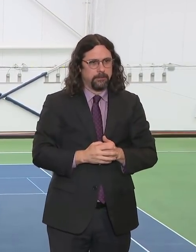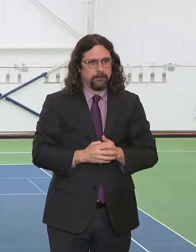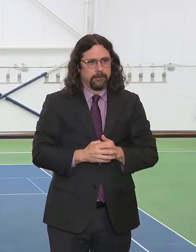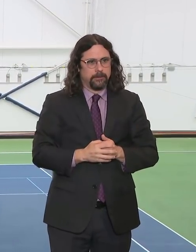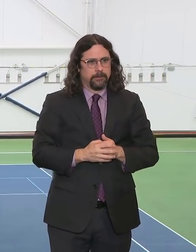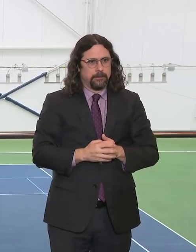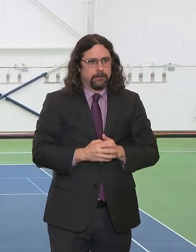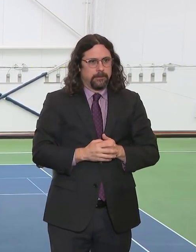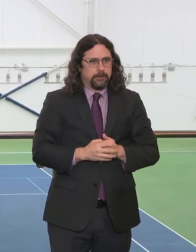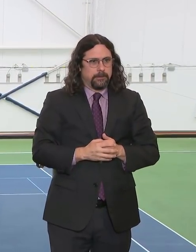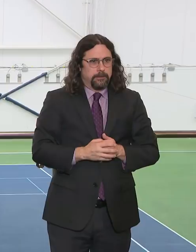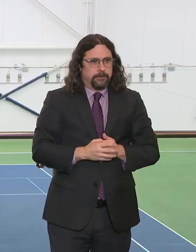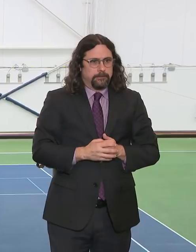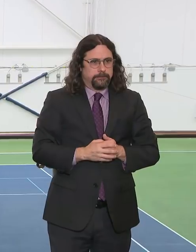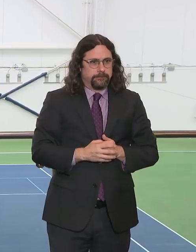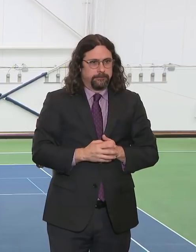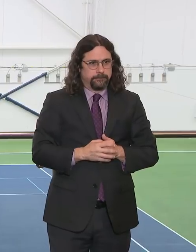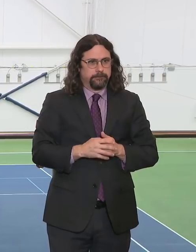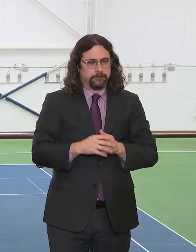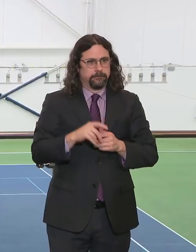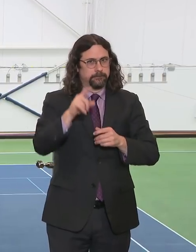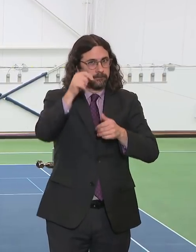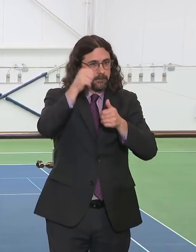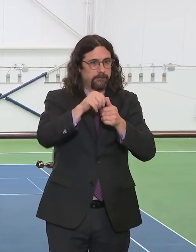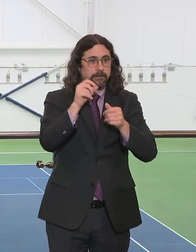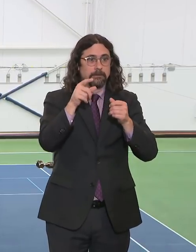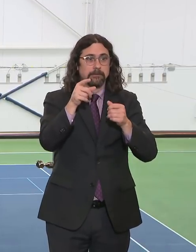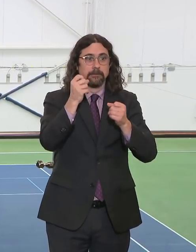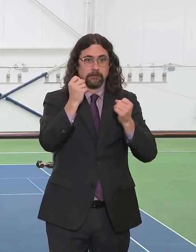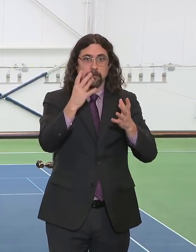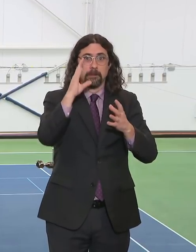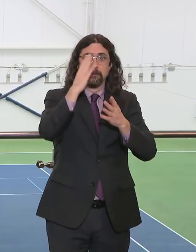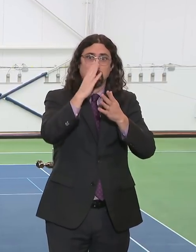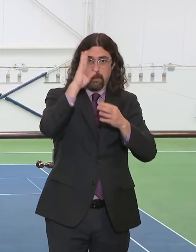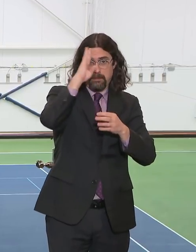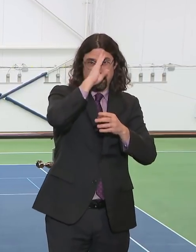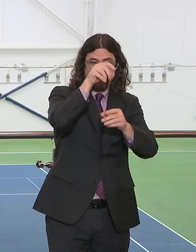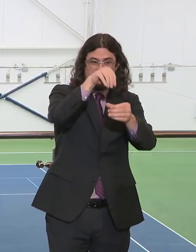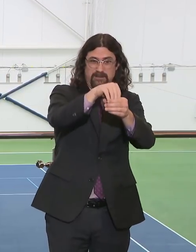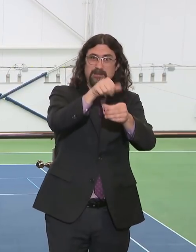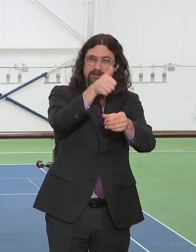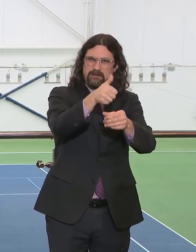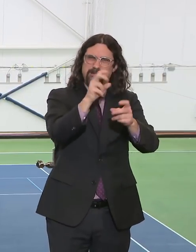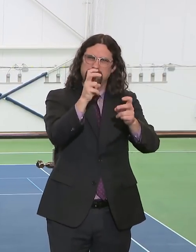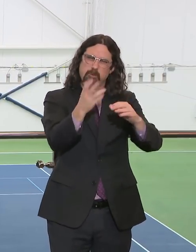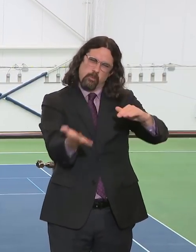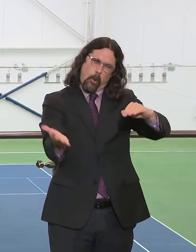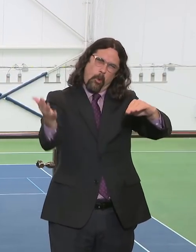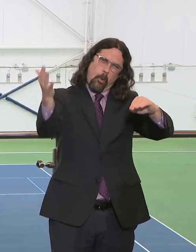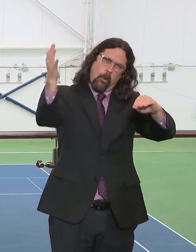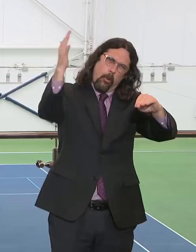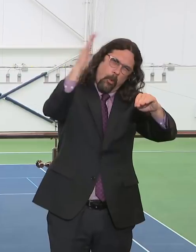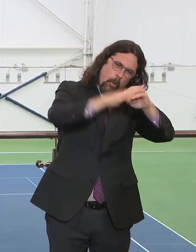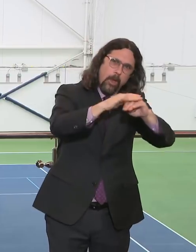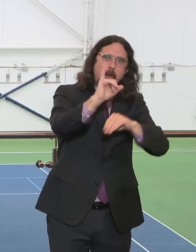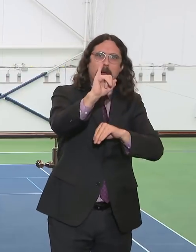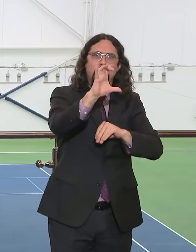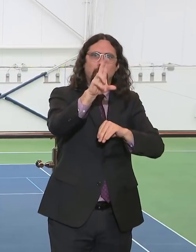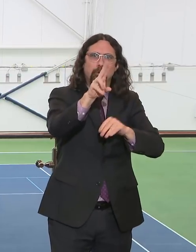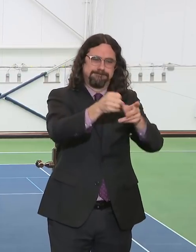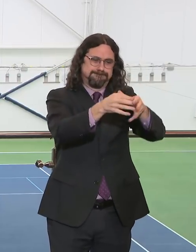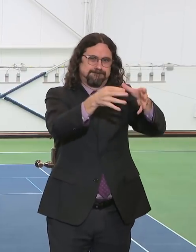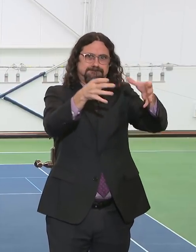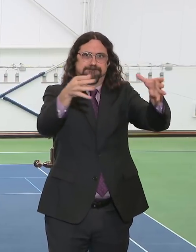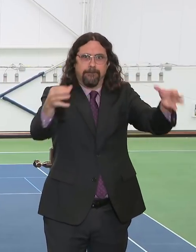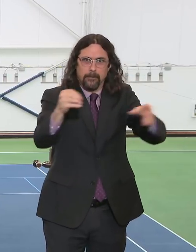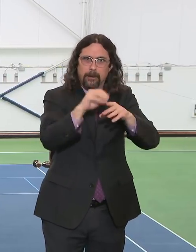ICU, but they still have a long way to go before they get to that point. So a lot of the hospitals can handle, of course, other types of cases right now. What's going